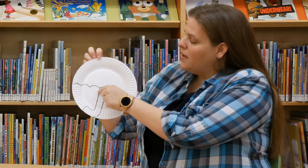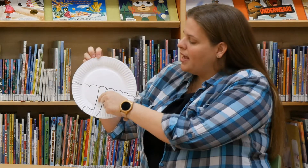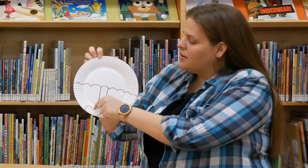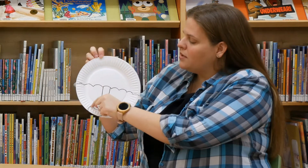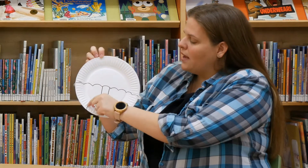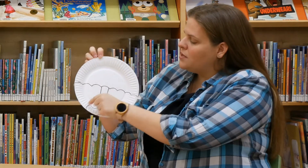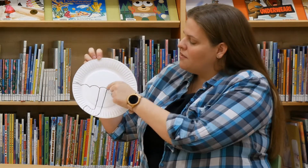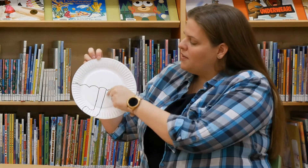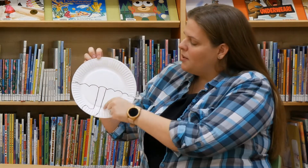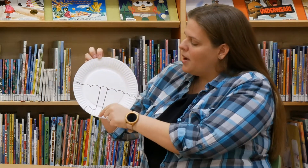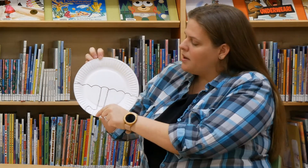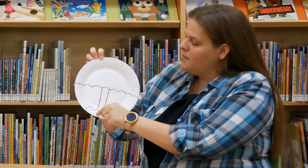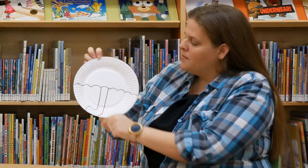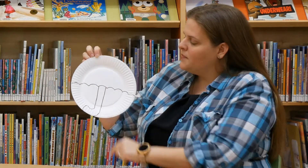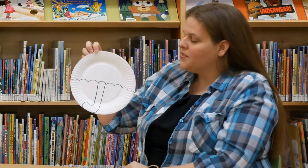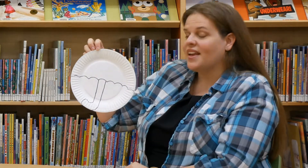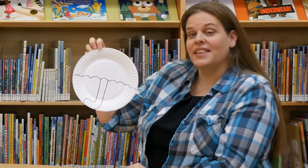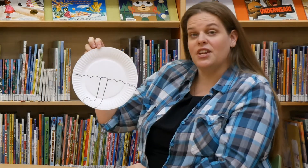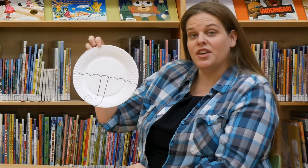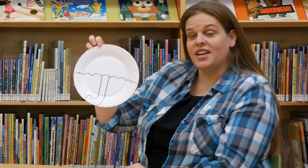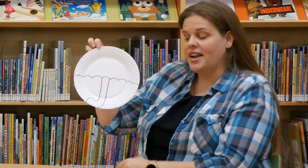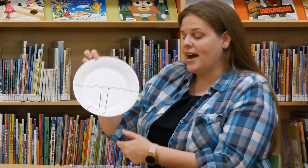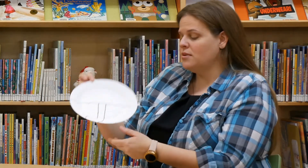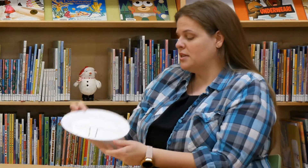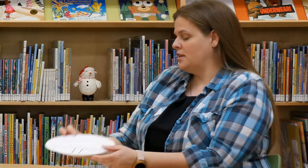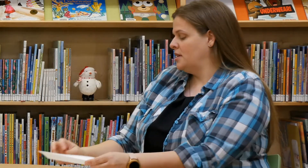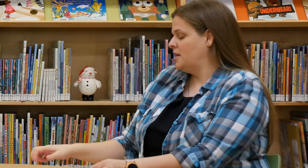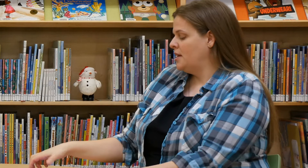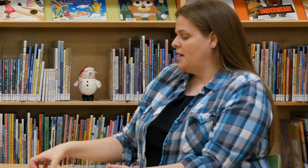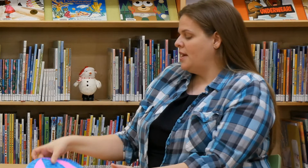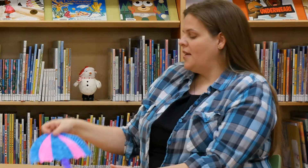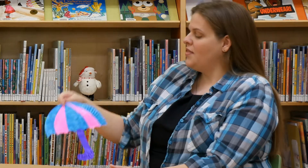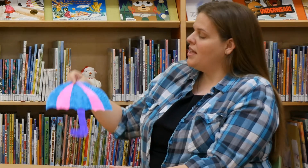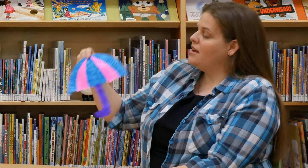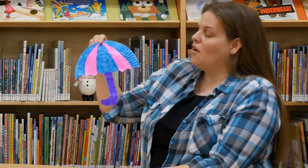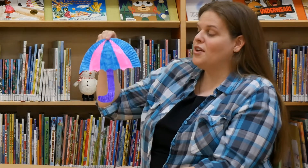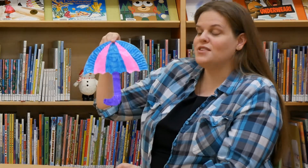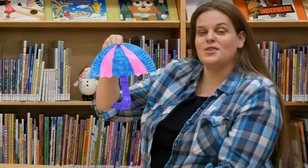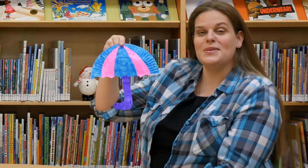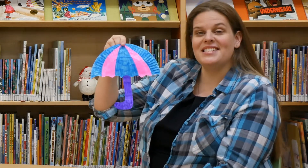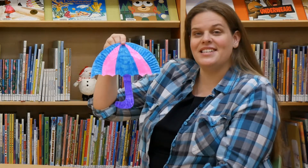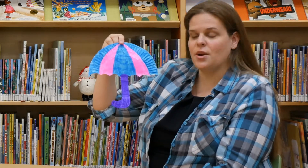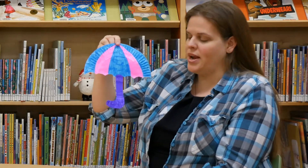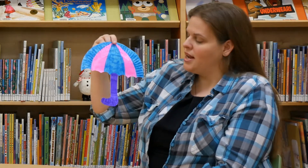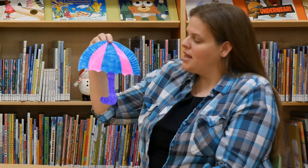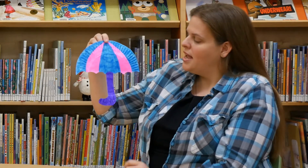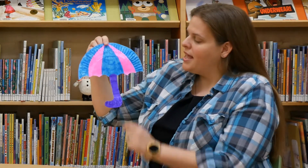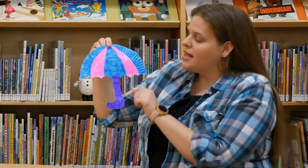handle down to the very bottom. And then you can cut it out. And then all you have to do is decorate it. And